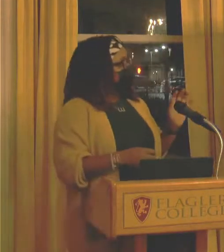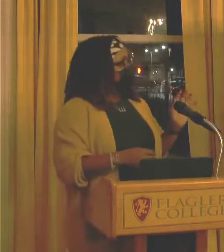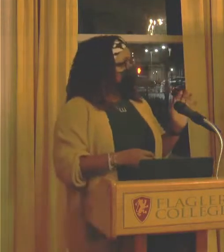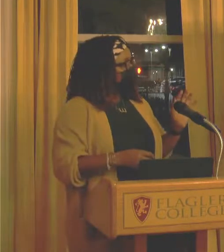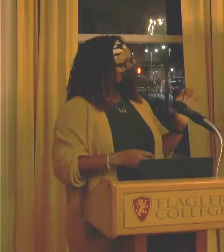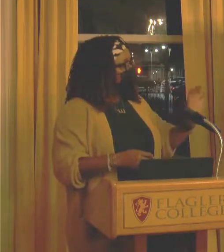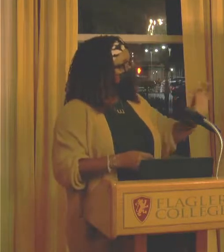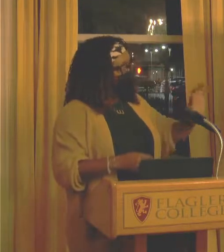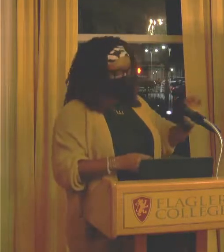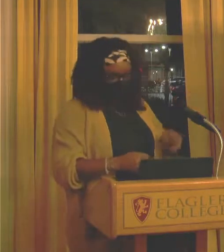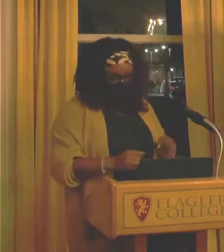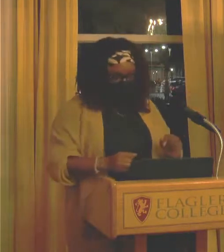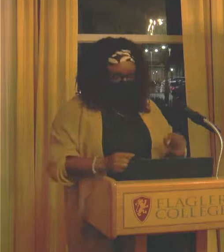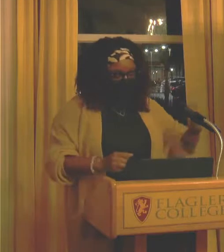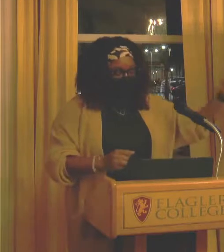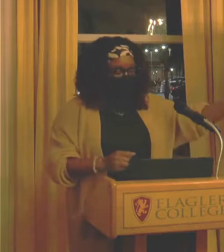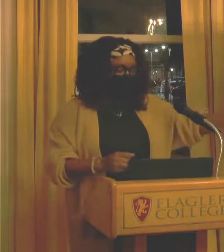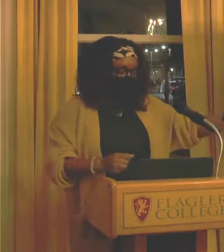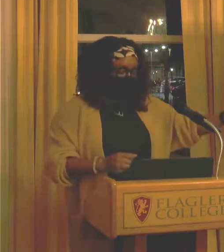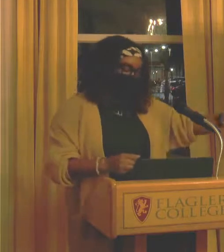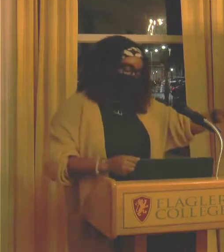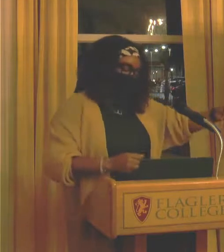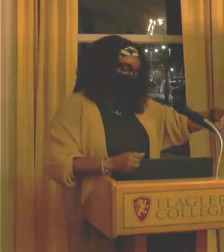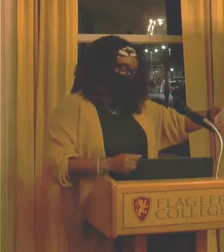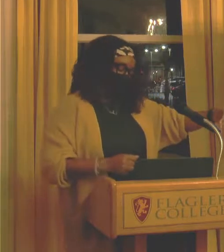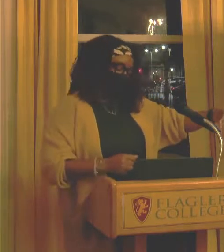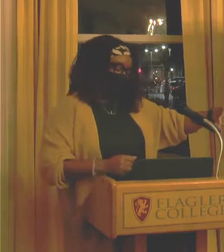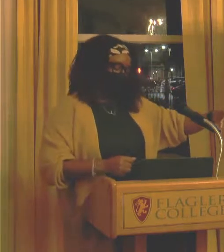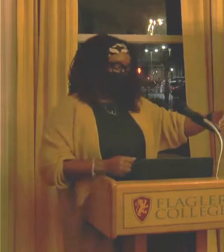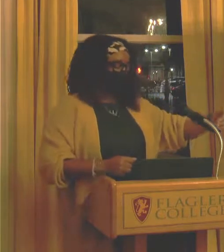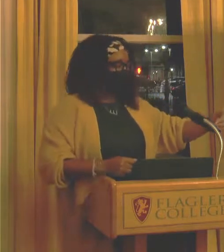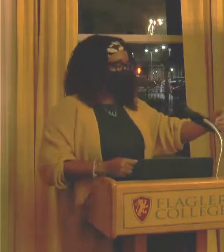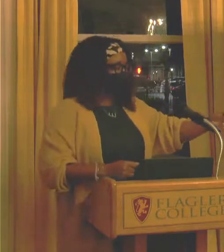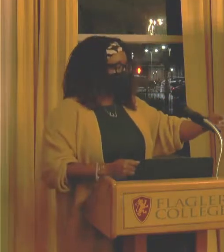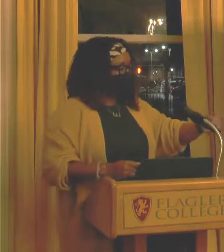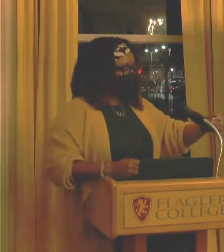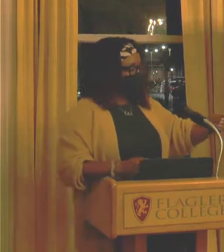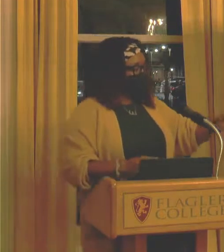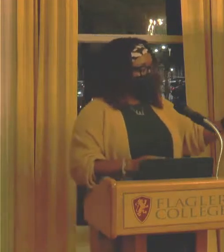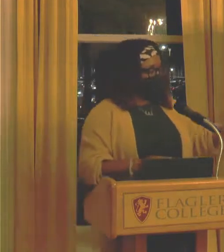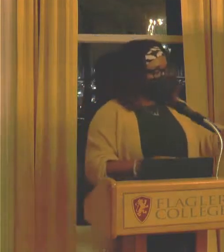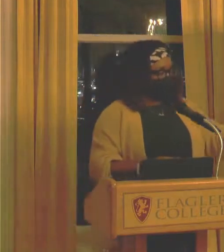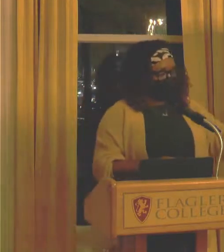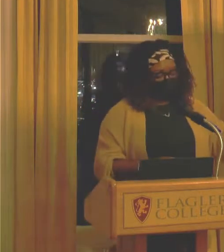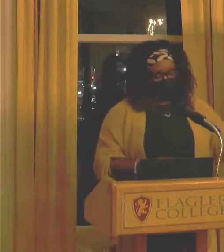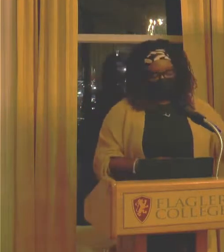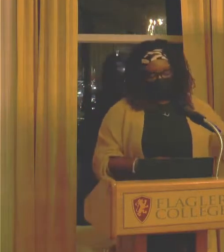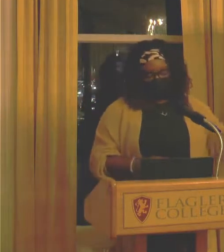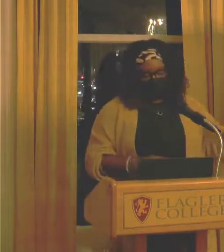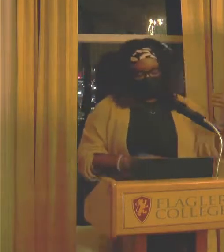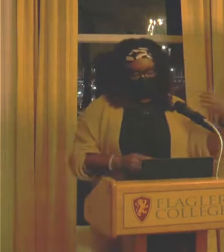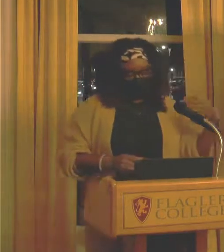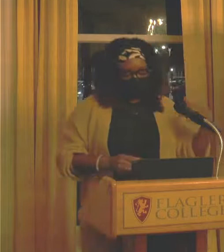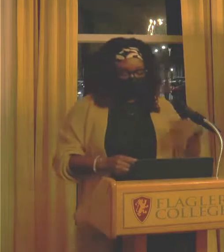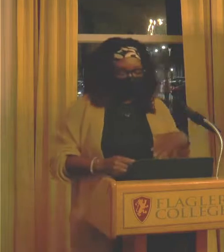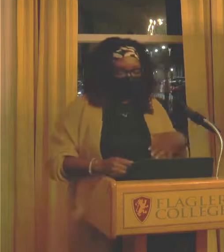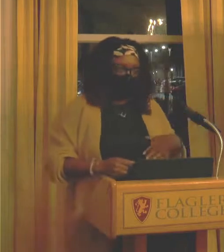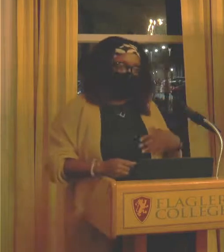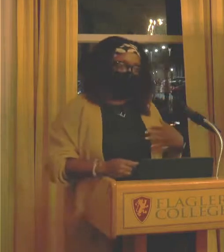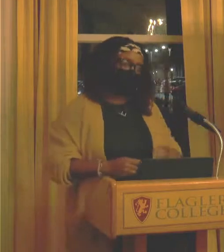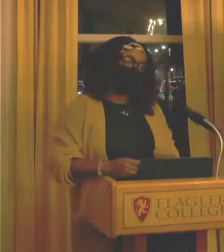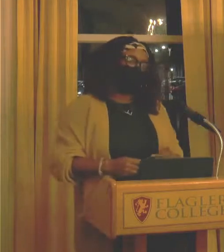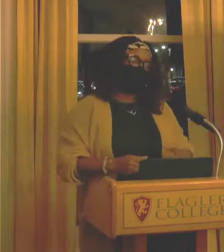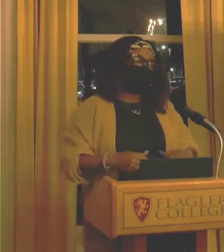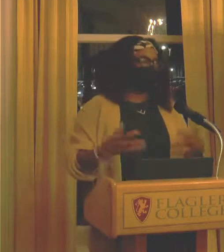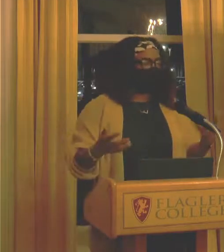So, like, to behind me, you see the doors that are kind of like the entrance into the art building. And there was a day